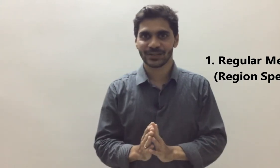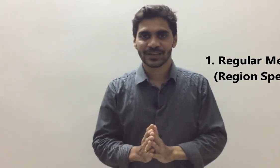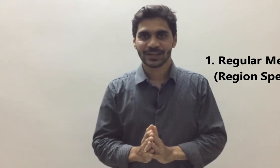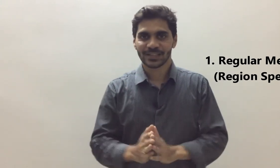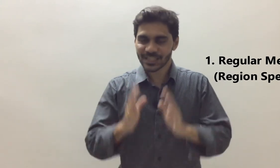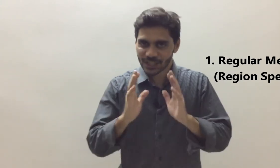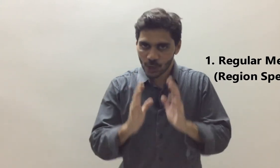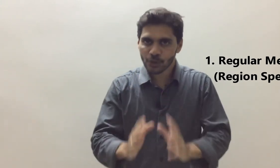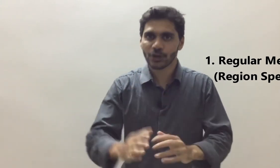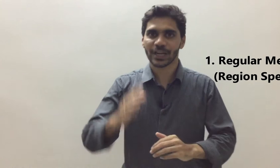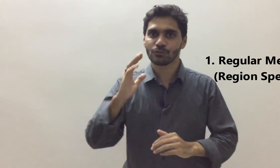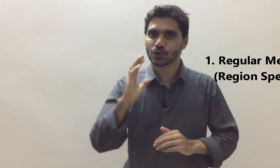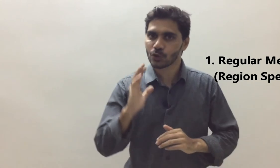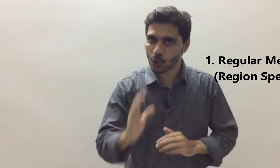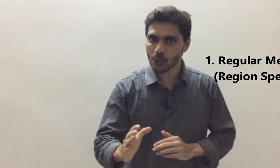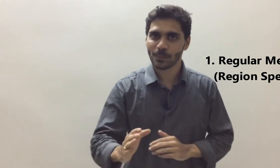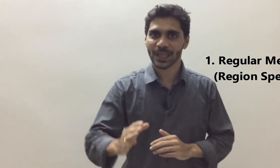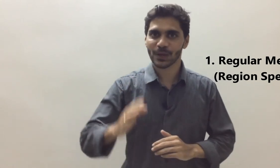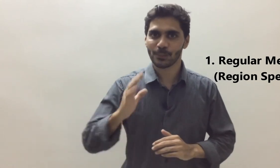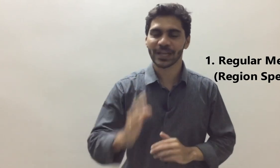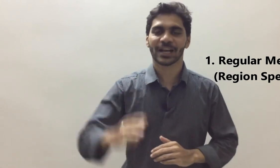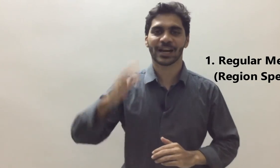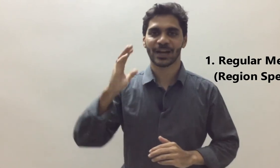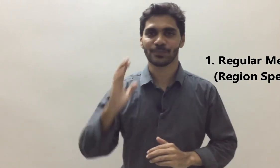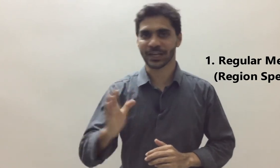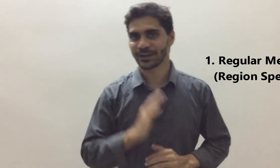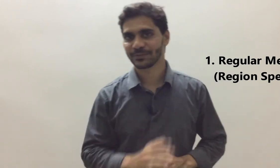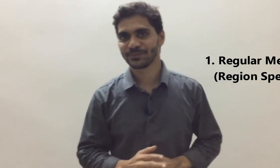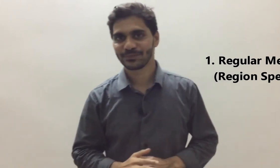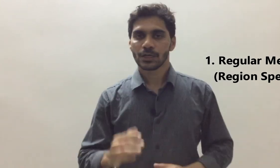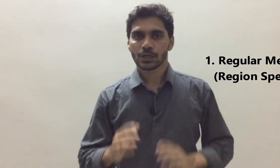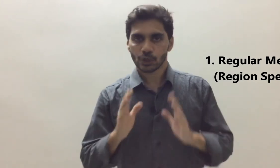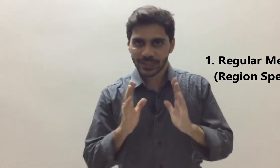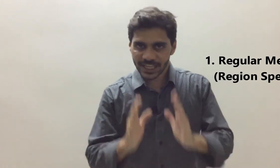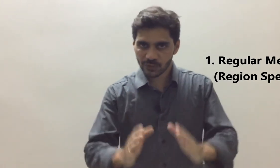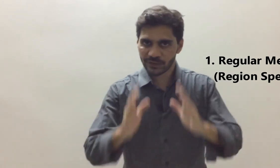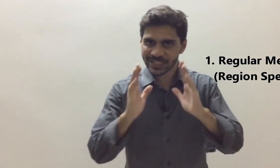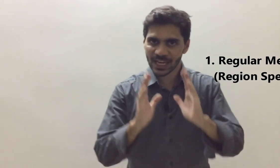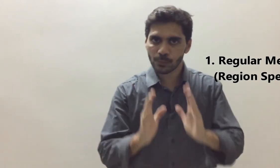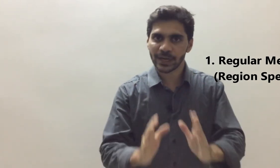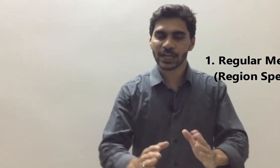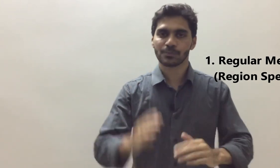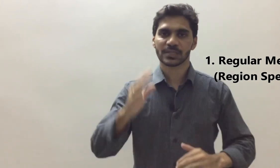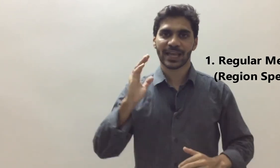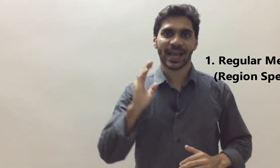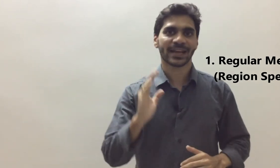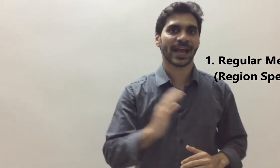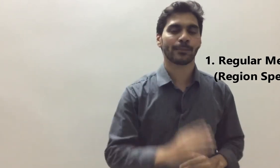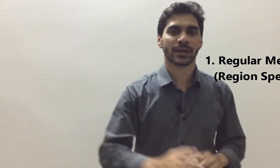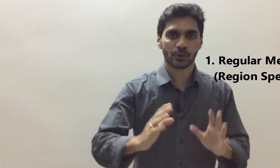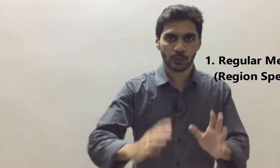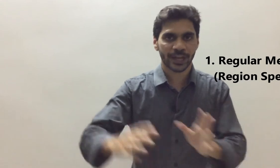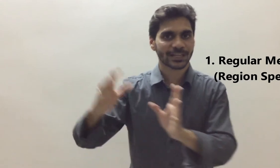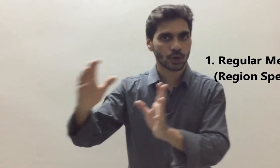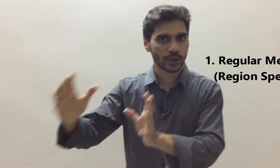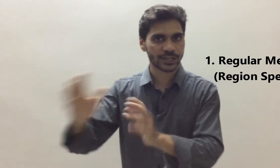this community would grow bigger and bigger. So these physical meetups can happen at various locations.